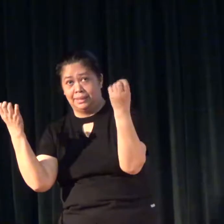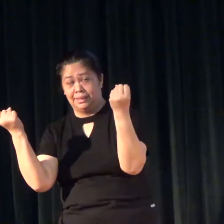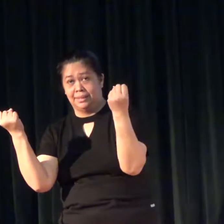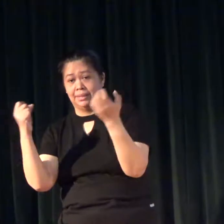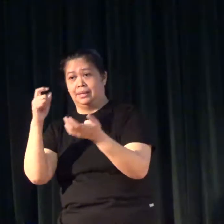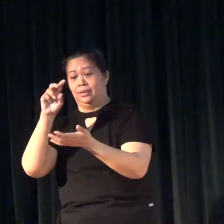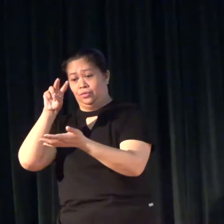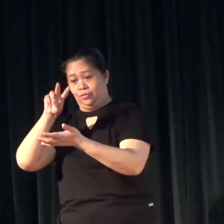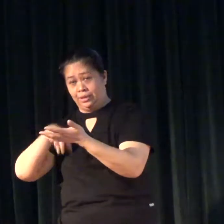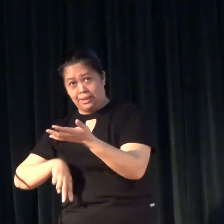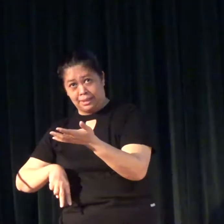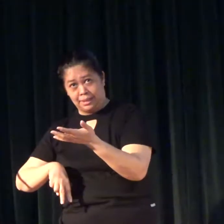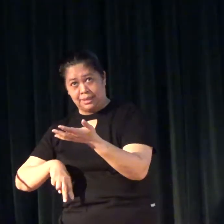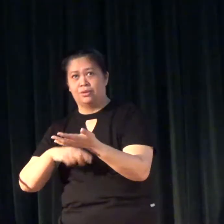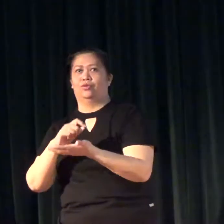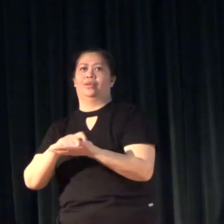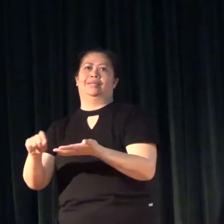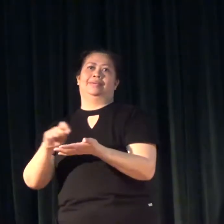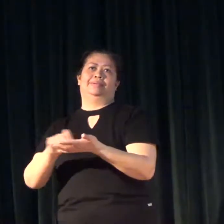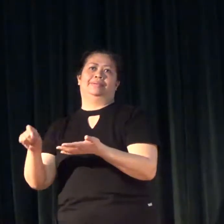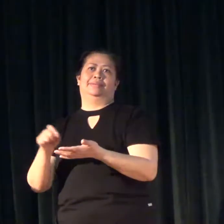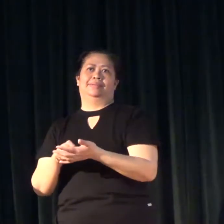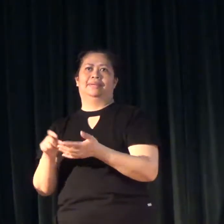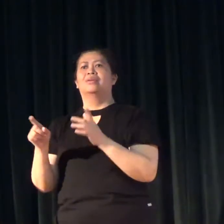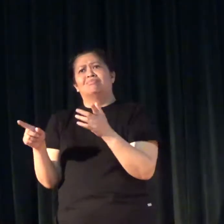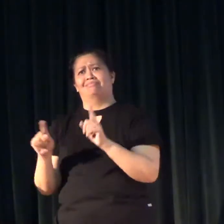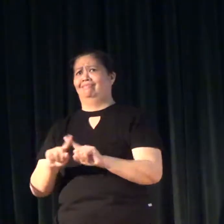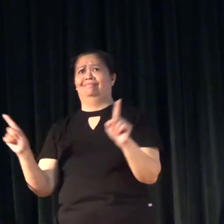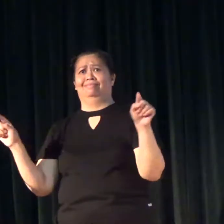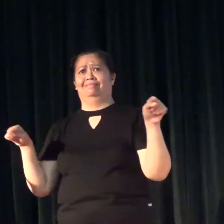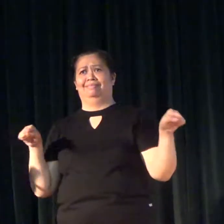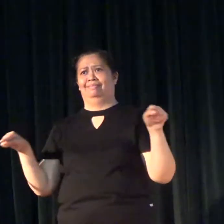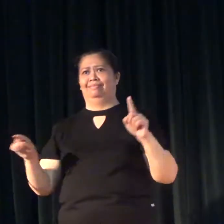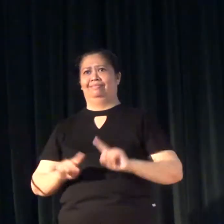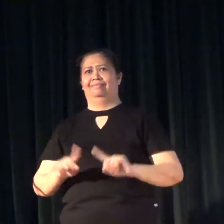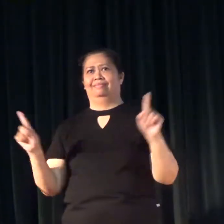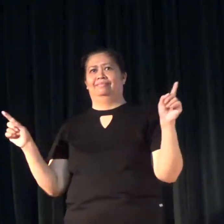reading, and writing. So iba talaga yan.